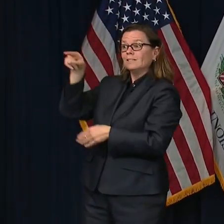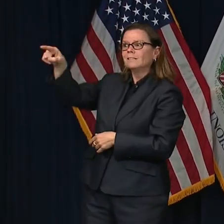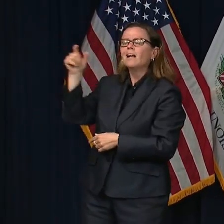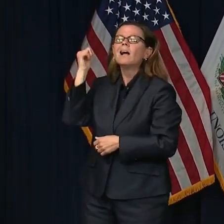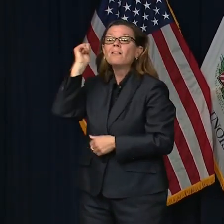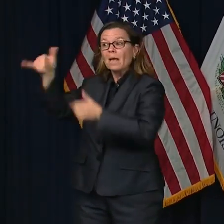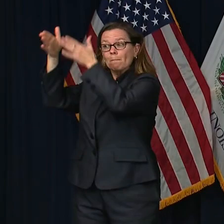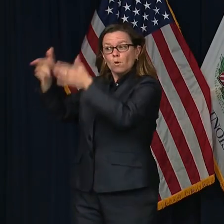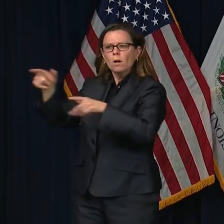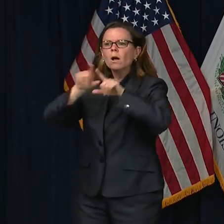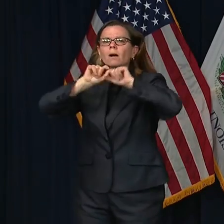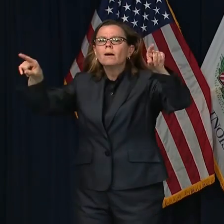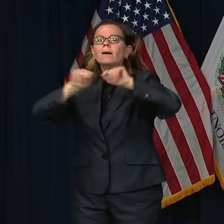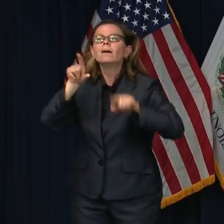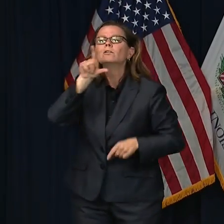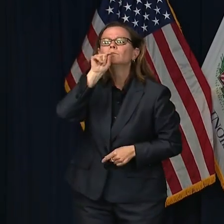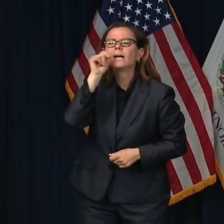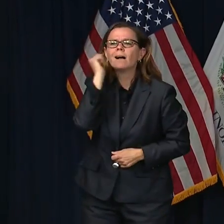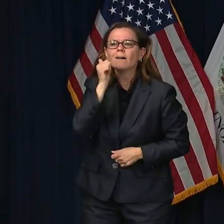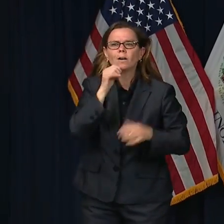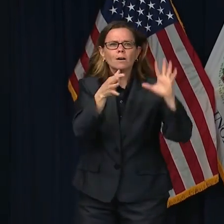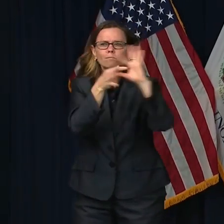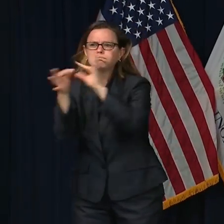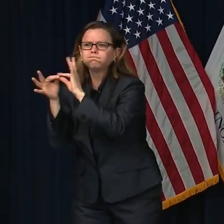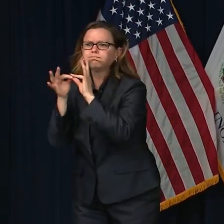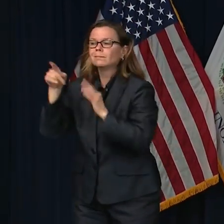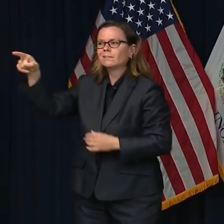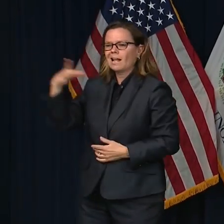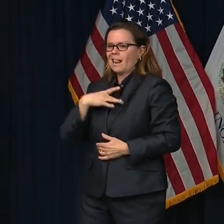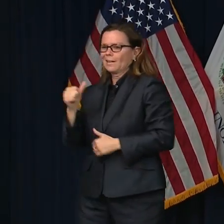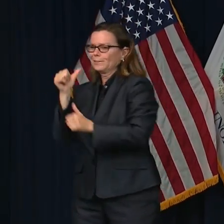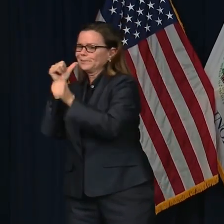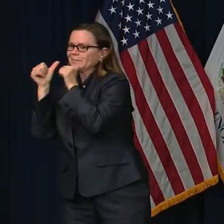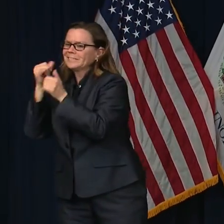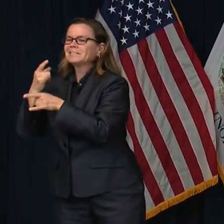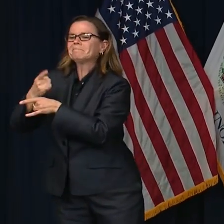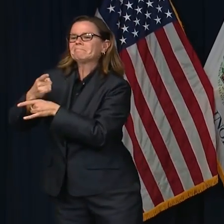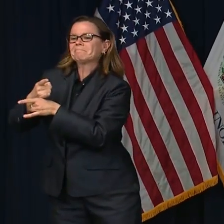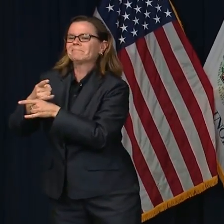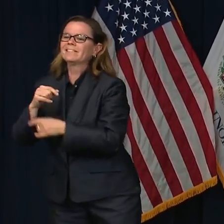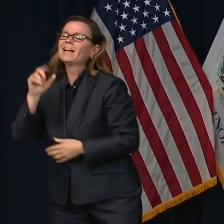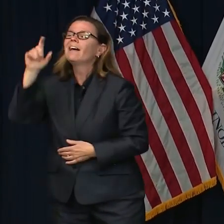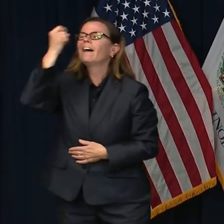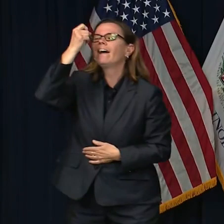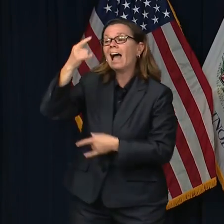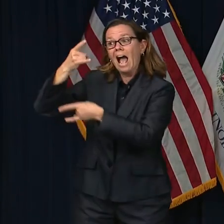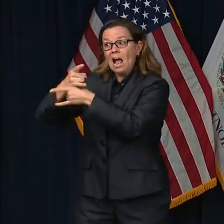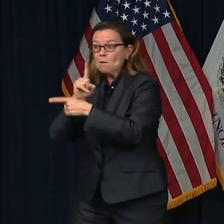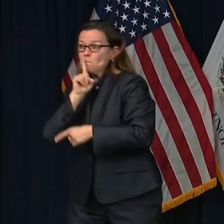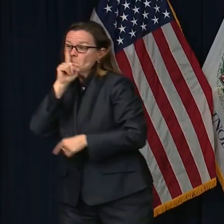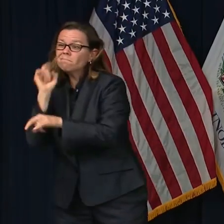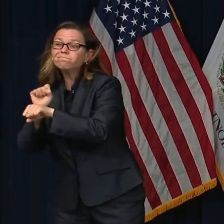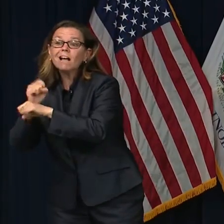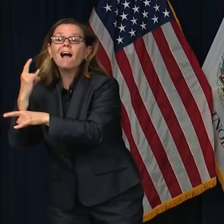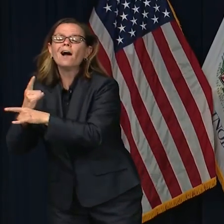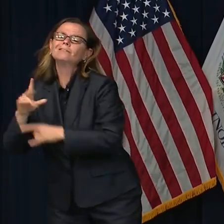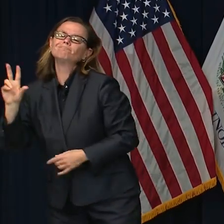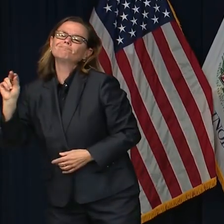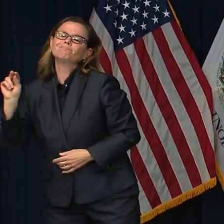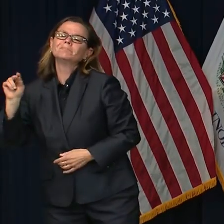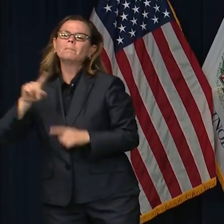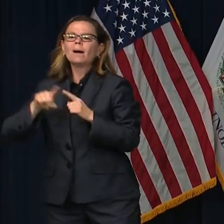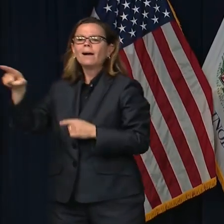faithfully enjoyed a cocktail or a mocktail during this press conference every afternoon since March 26th.